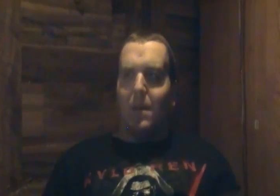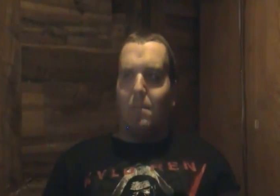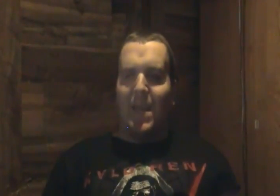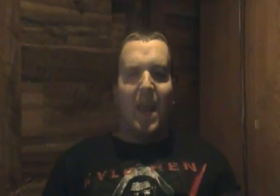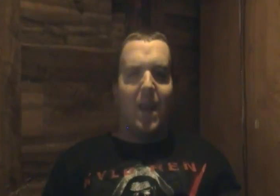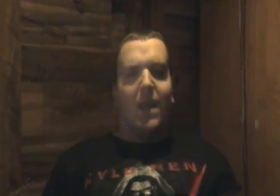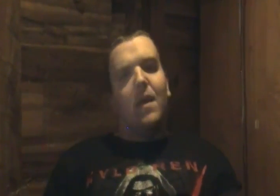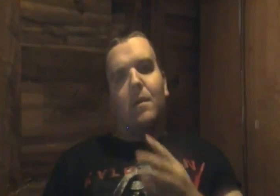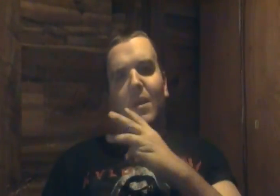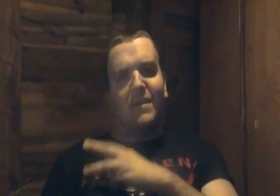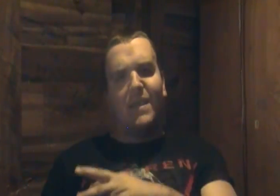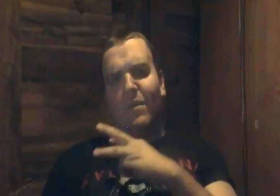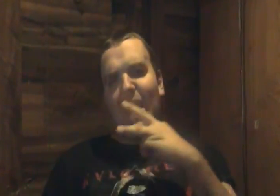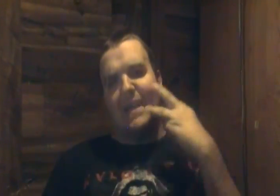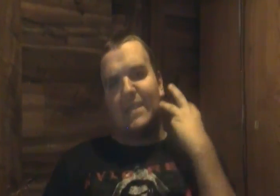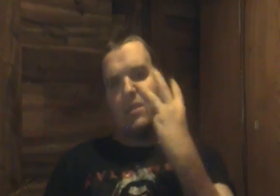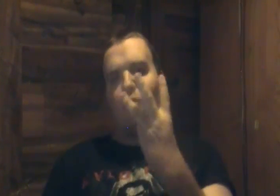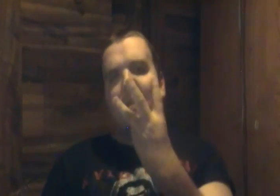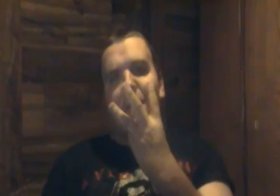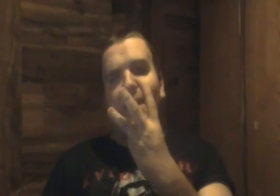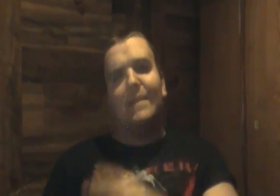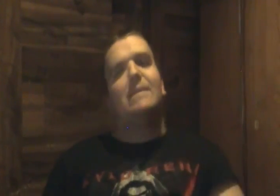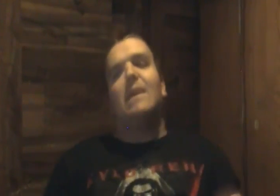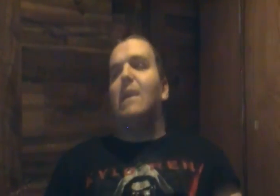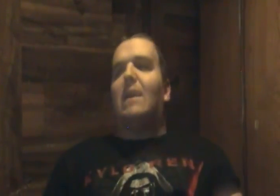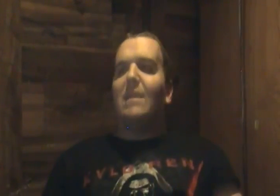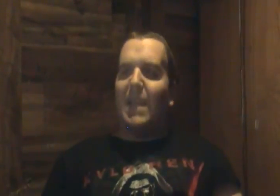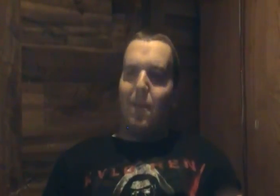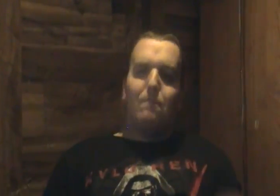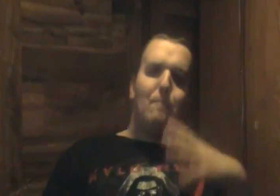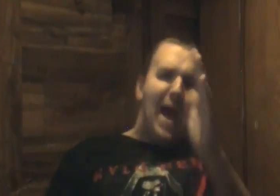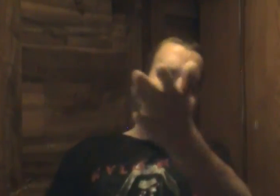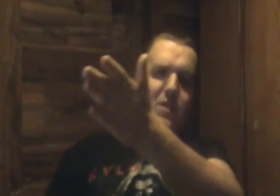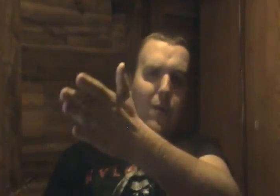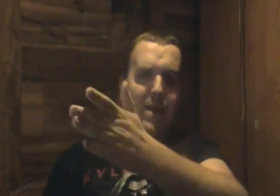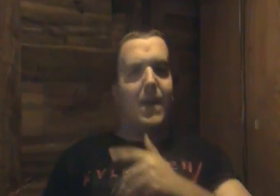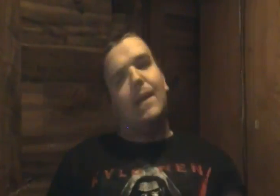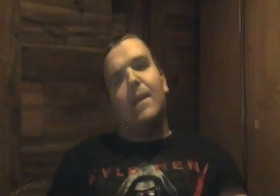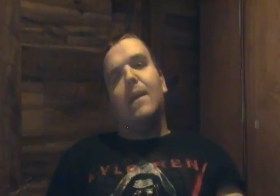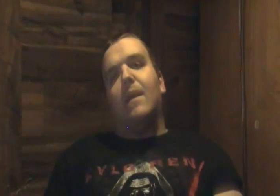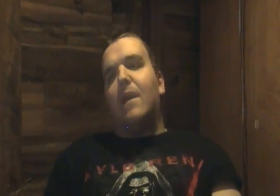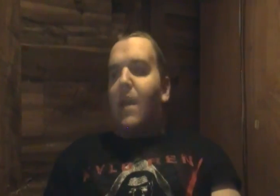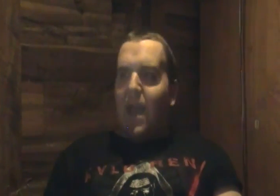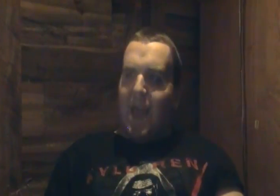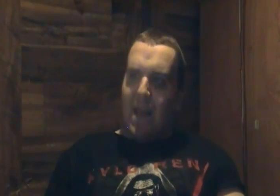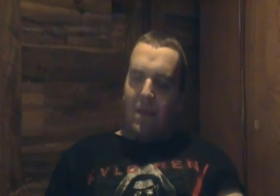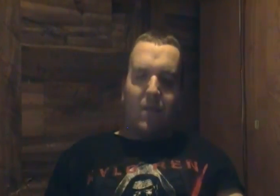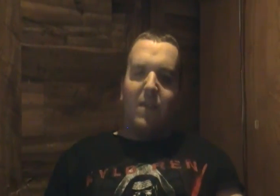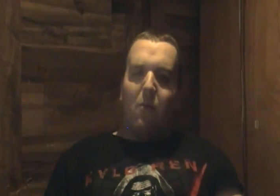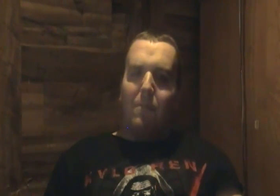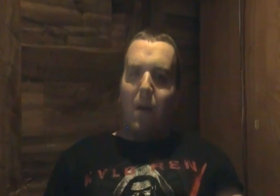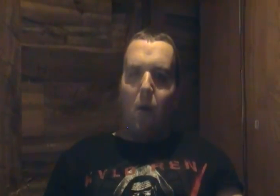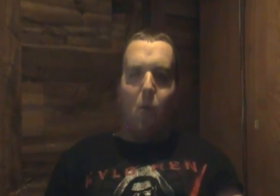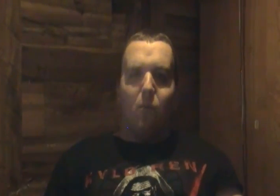the beginning because he only has three minutes to get back to it and lo and behold